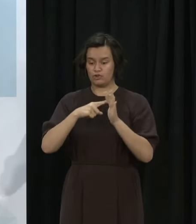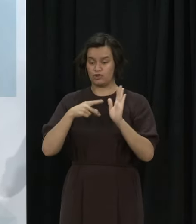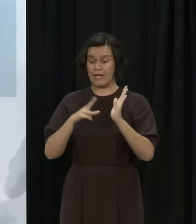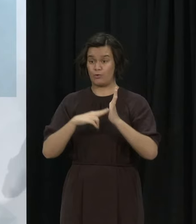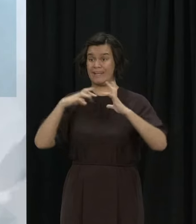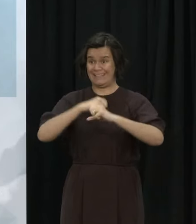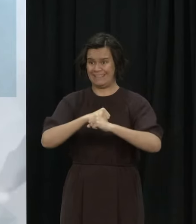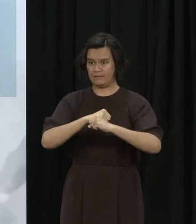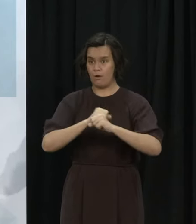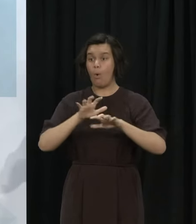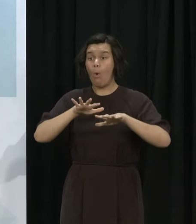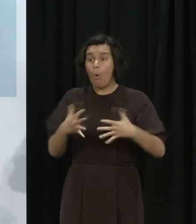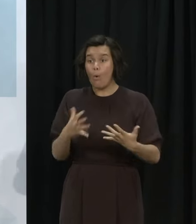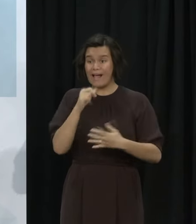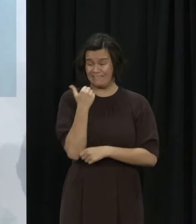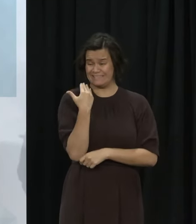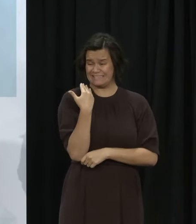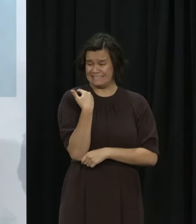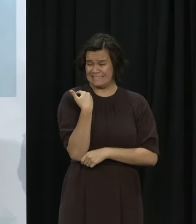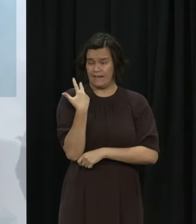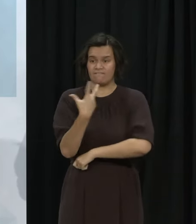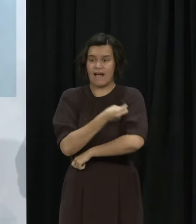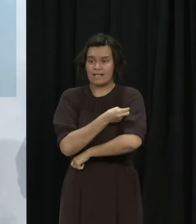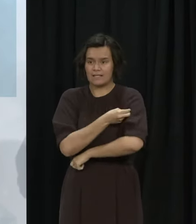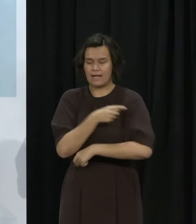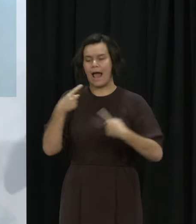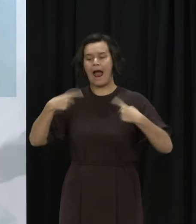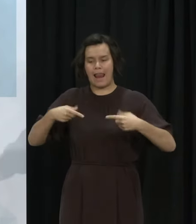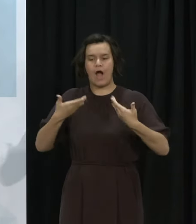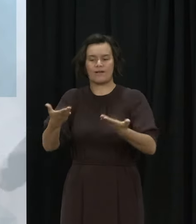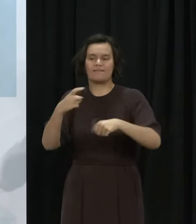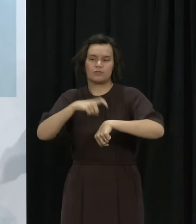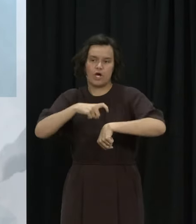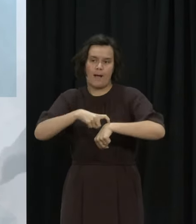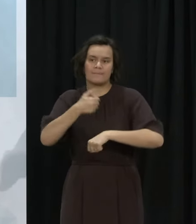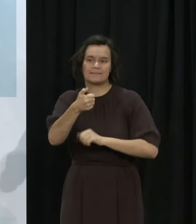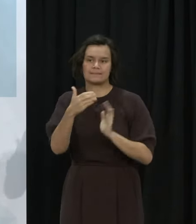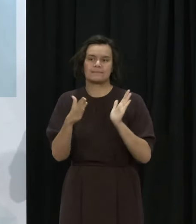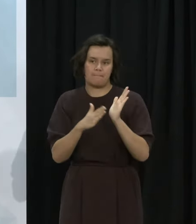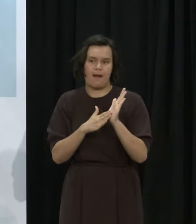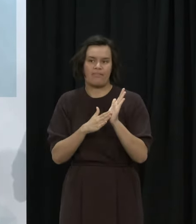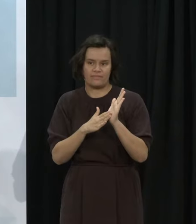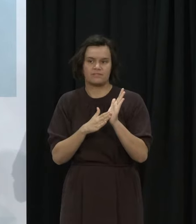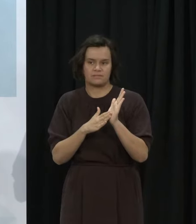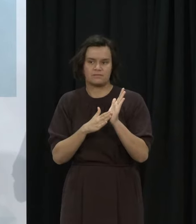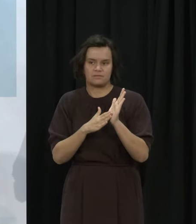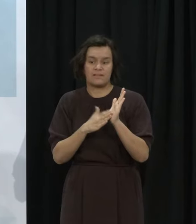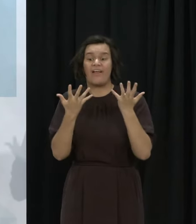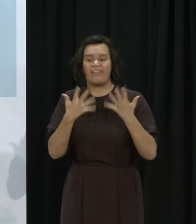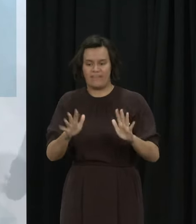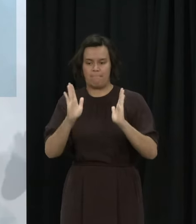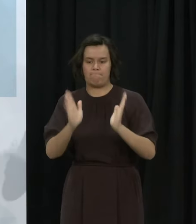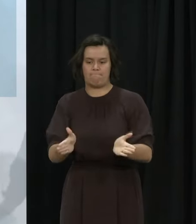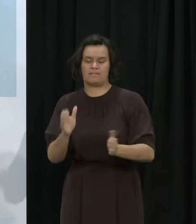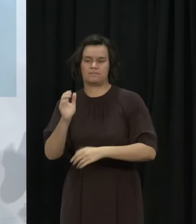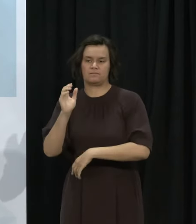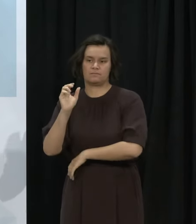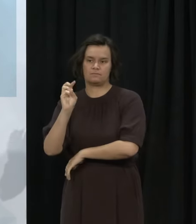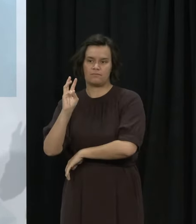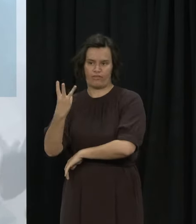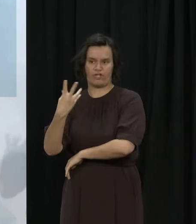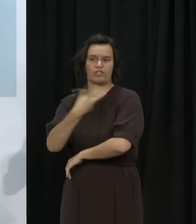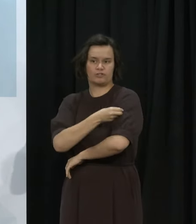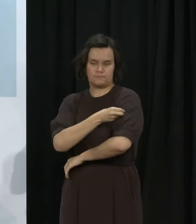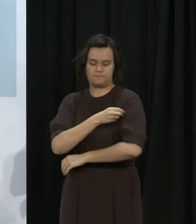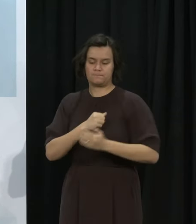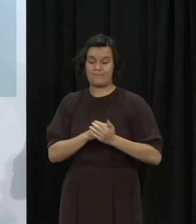vaccinated. It will then apply to all others covered by a vaccination mandate from the 1st of March. Already,